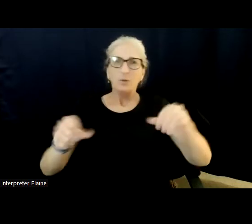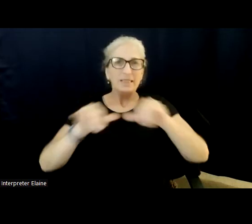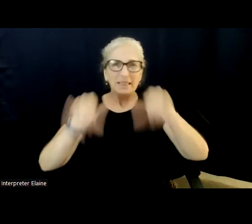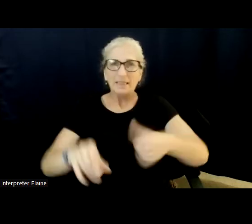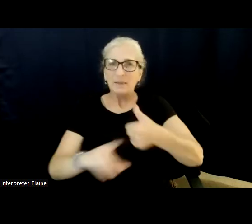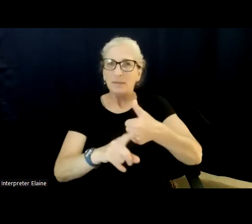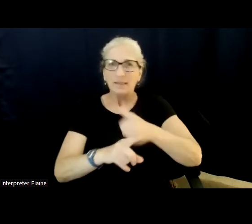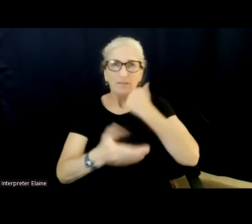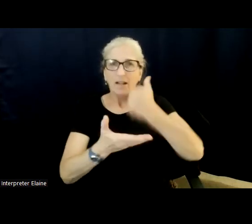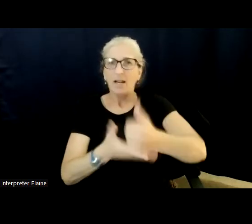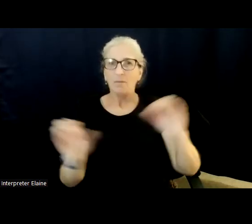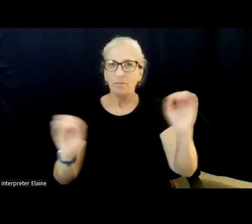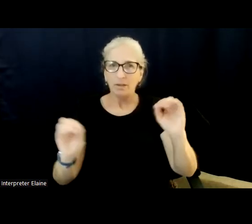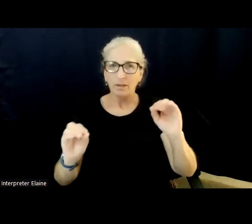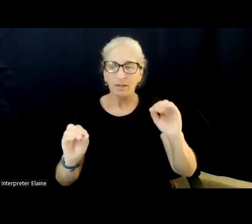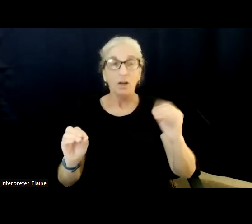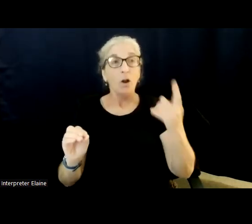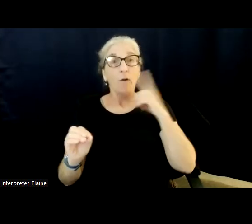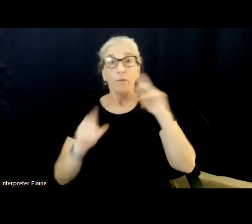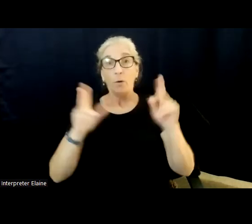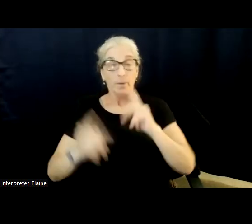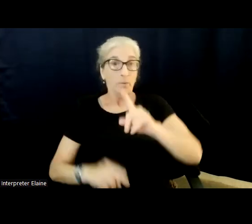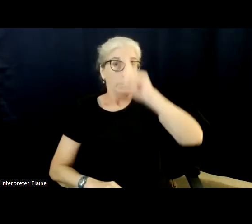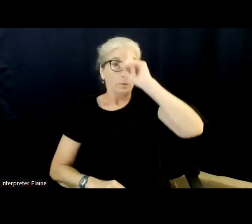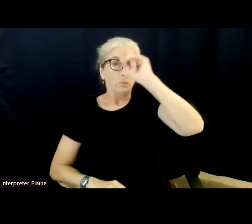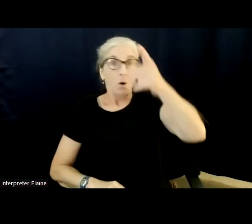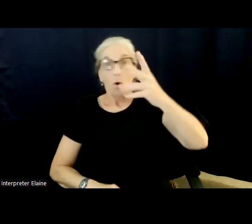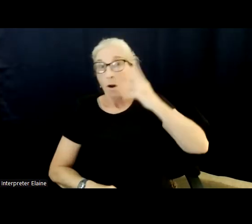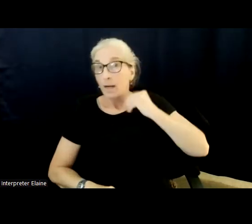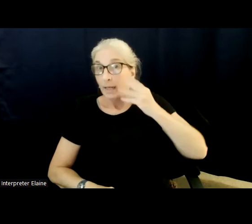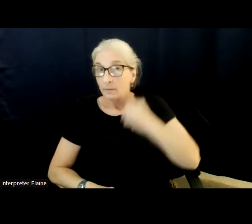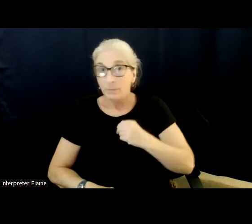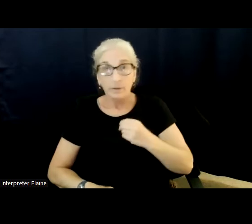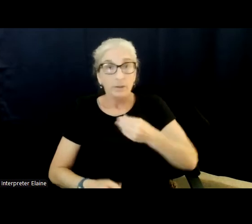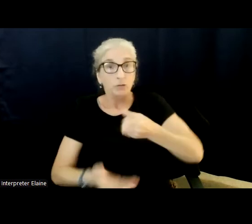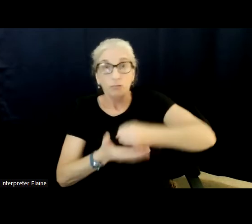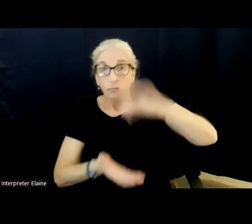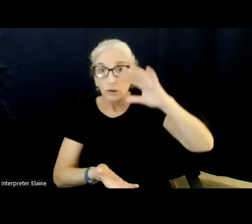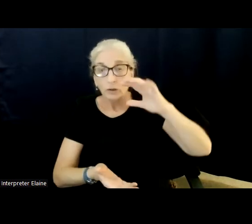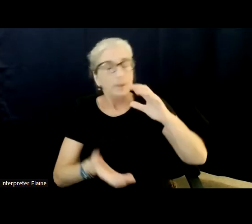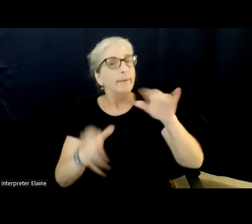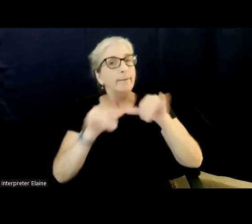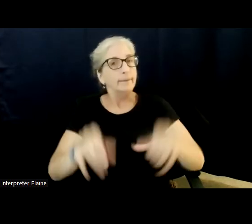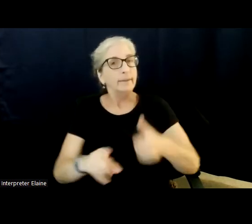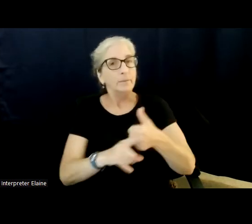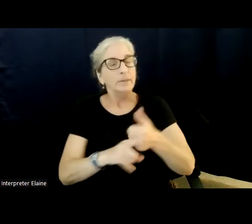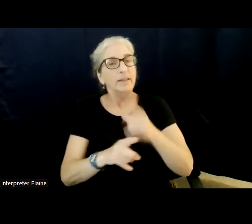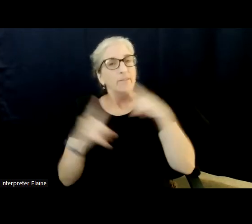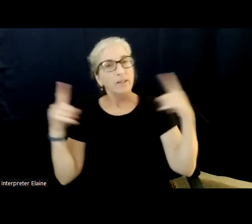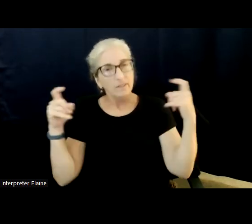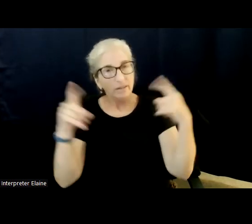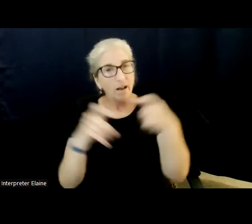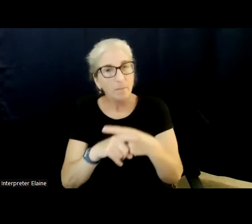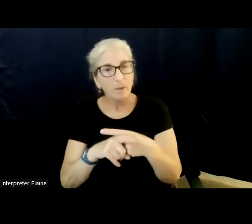most savvy, experienced, and financially well off, the system is complex, complicated, and extremely